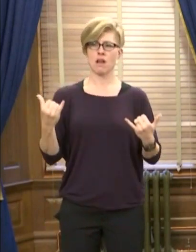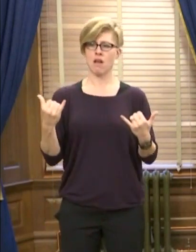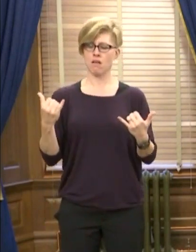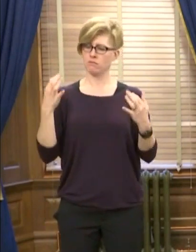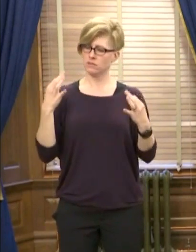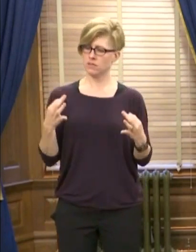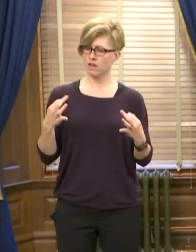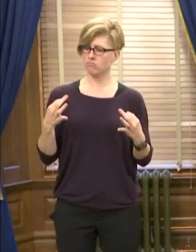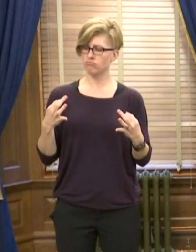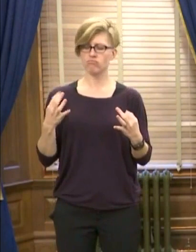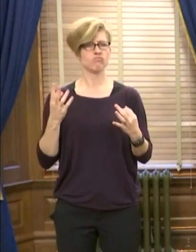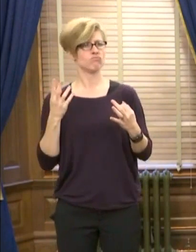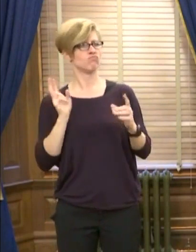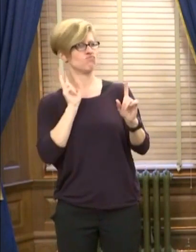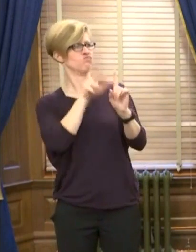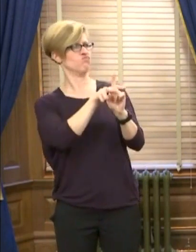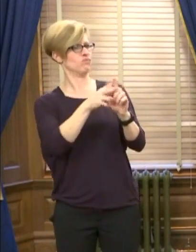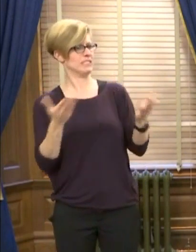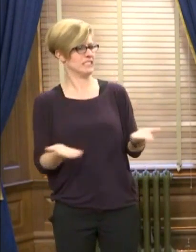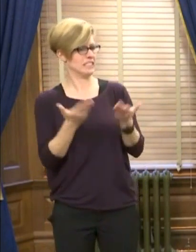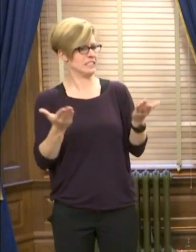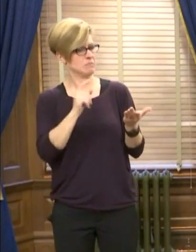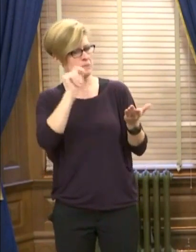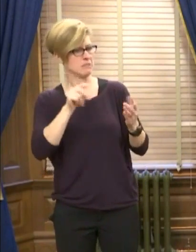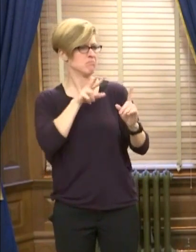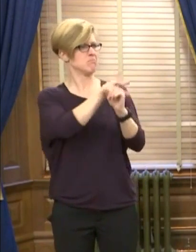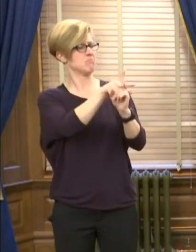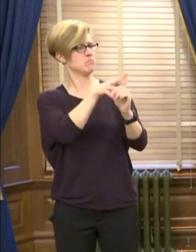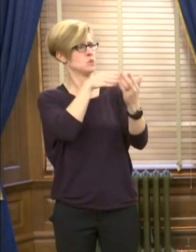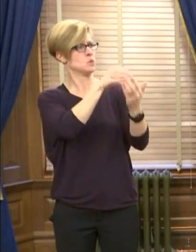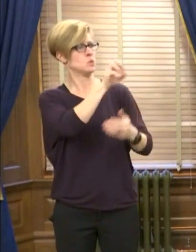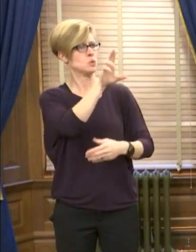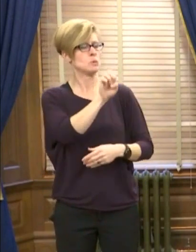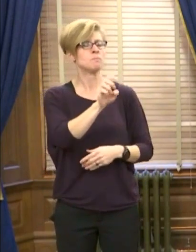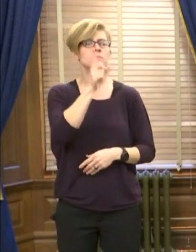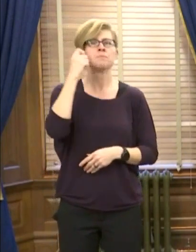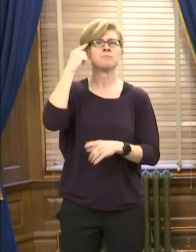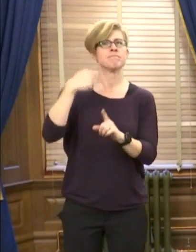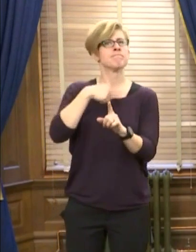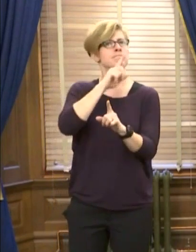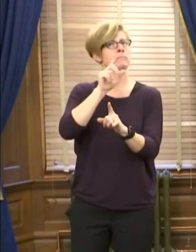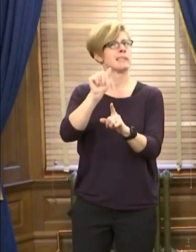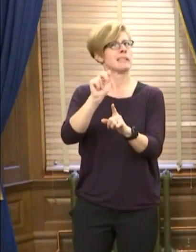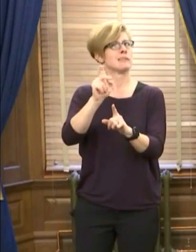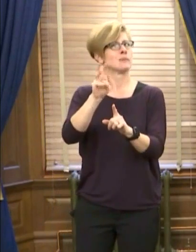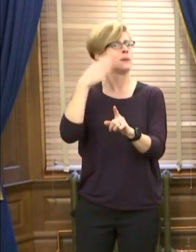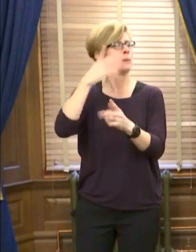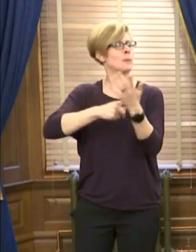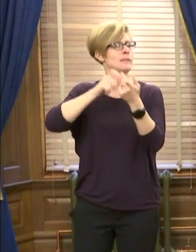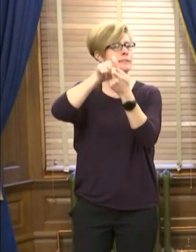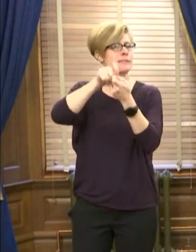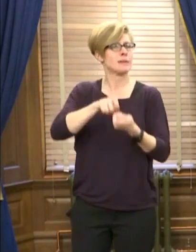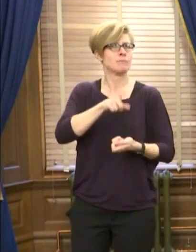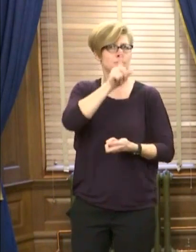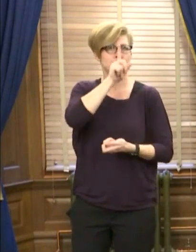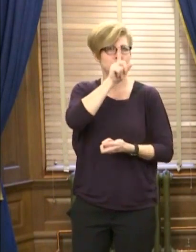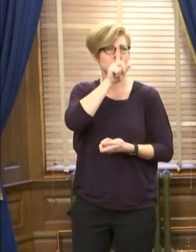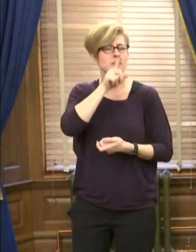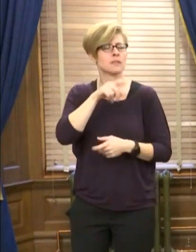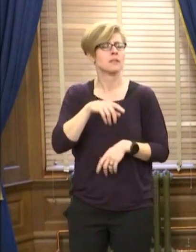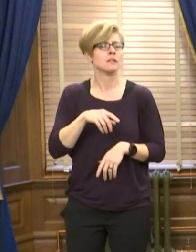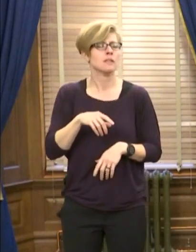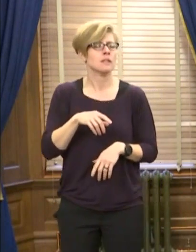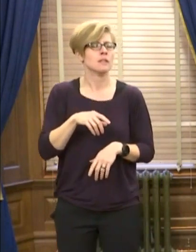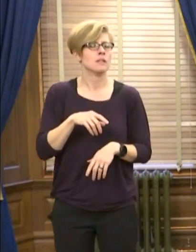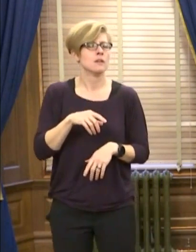on the Shawnee County Courthouse. Yeah, I don't know the details on that, Andrew, on exactly what rights it is. But, you know,